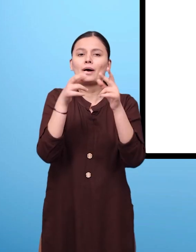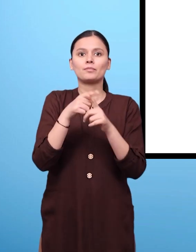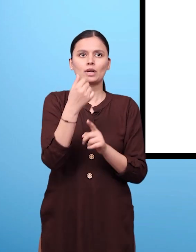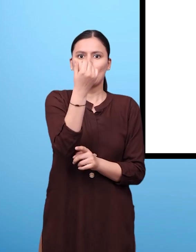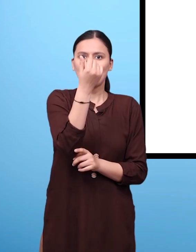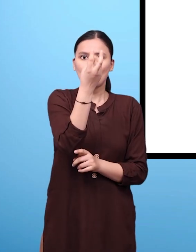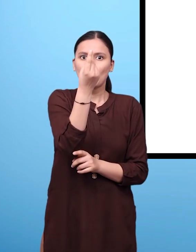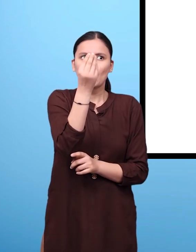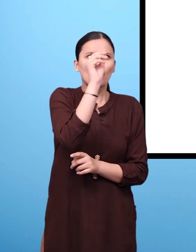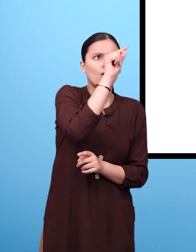a blank